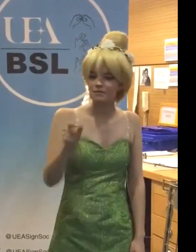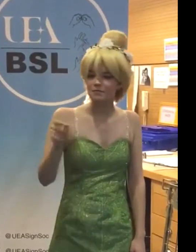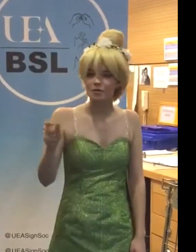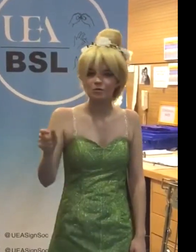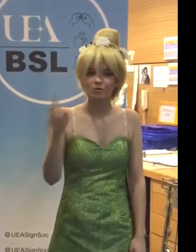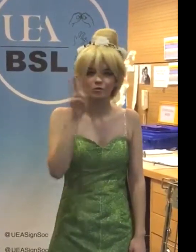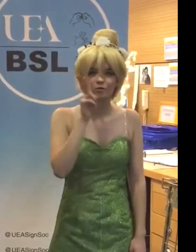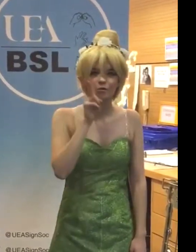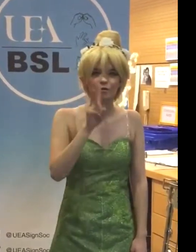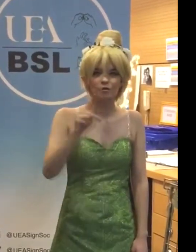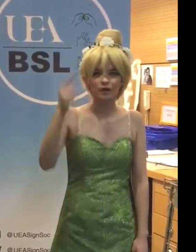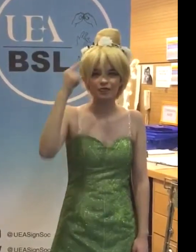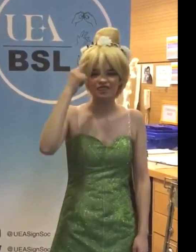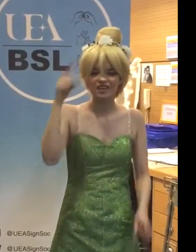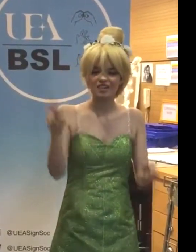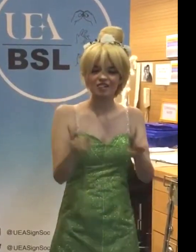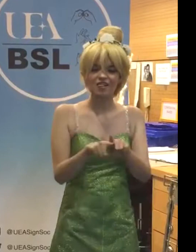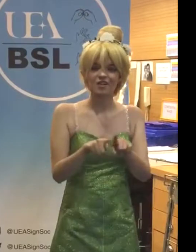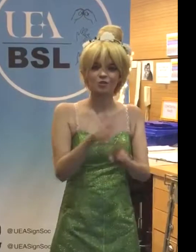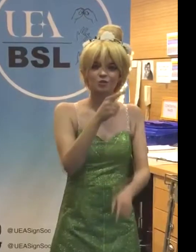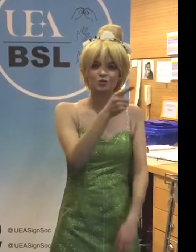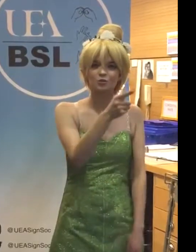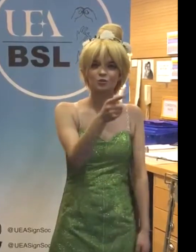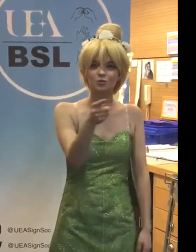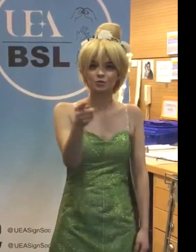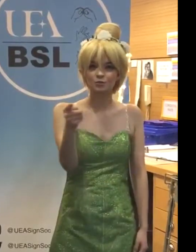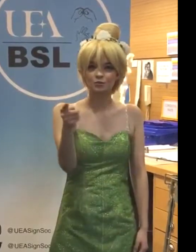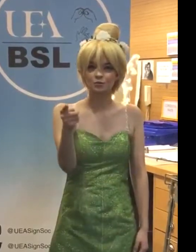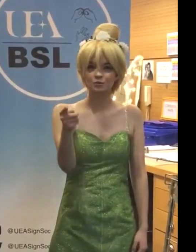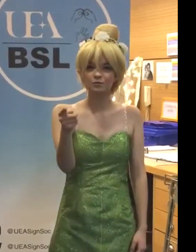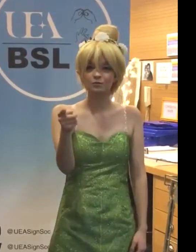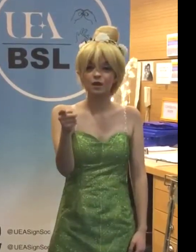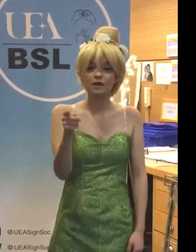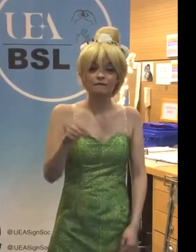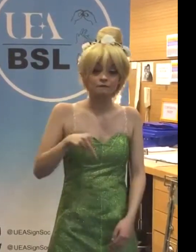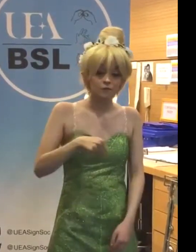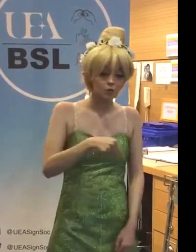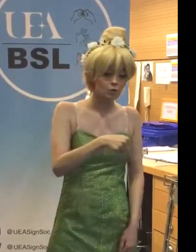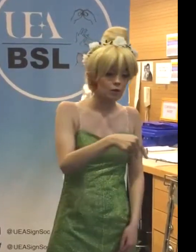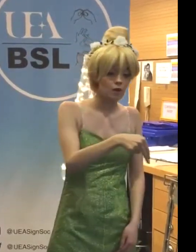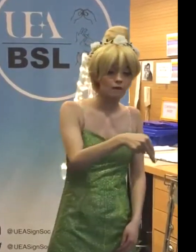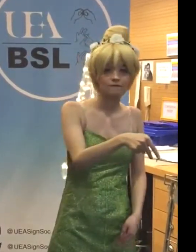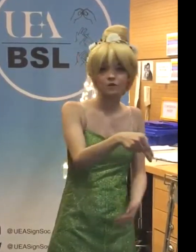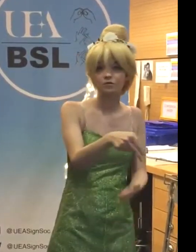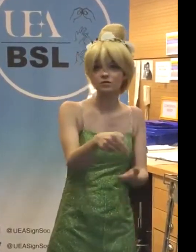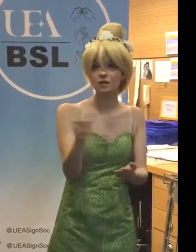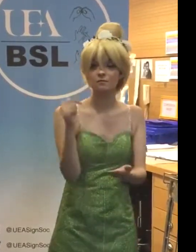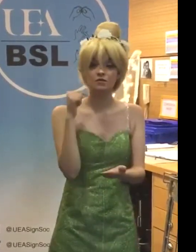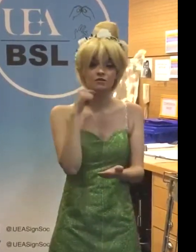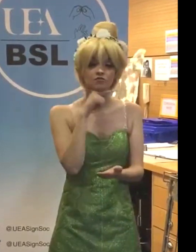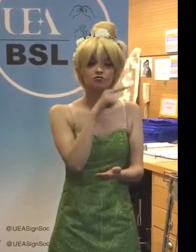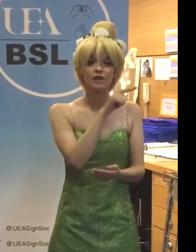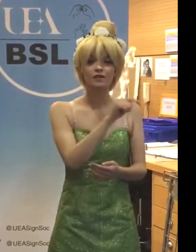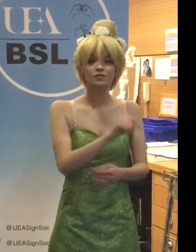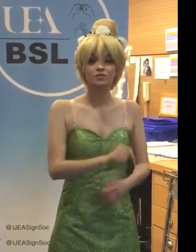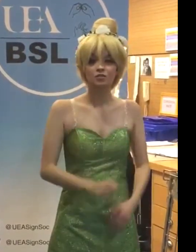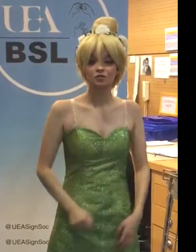people who look and think like you. But if you walk the footsteps of a stranger,